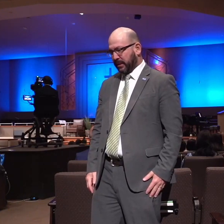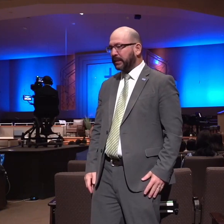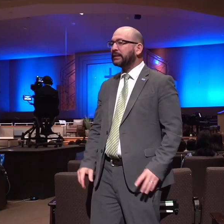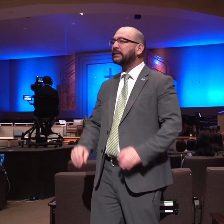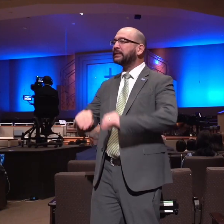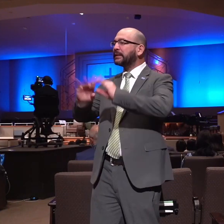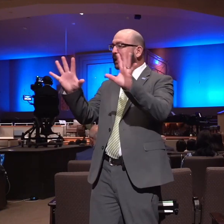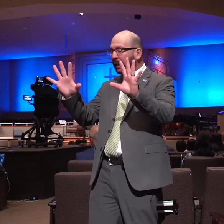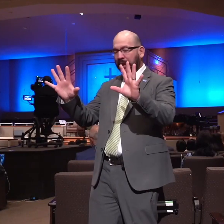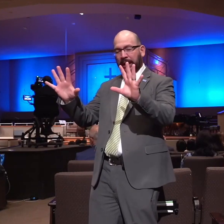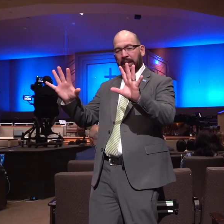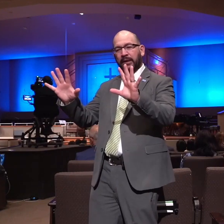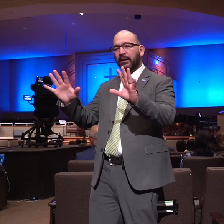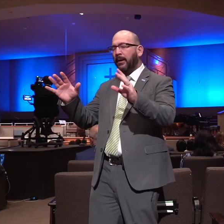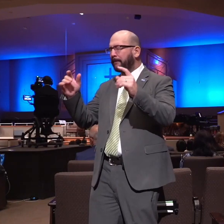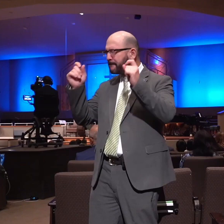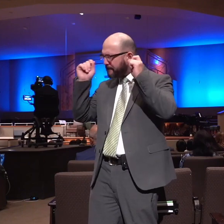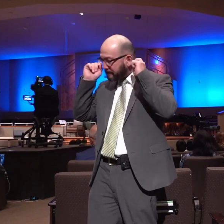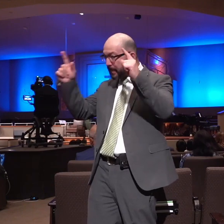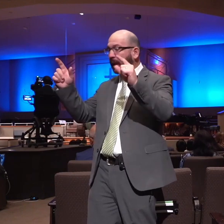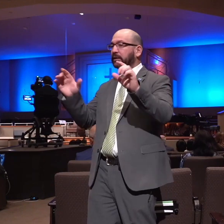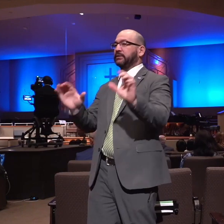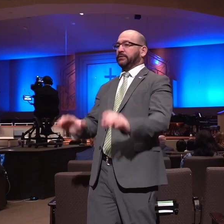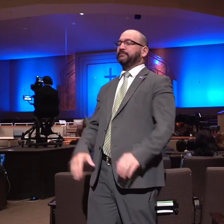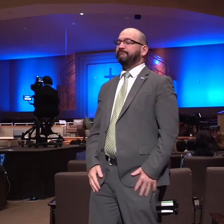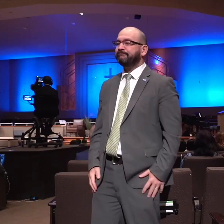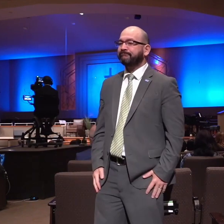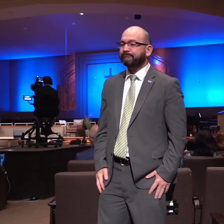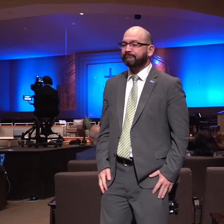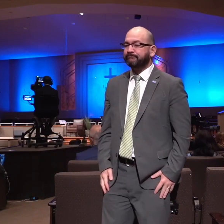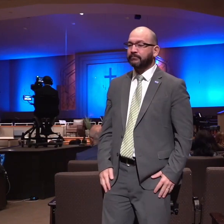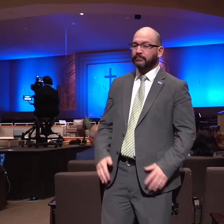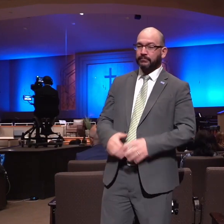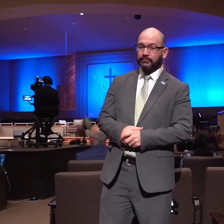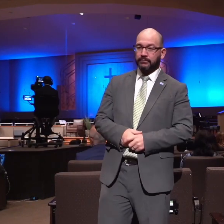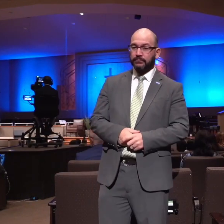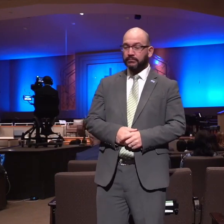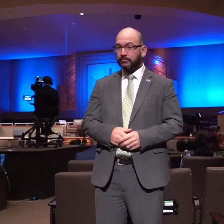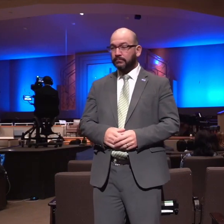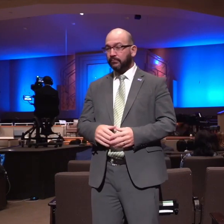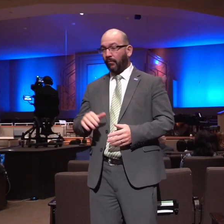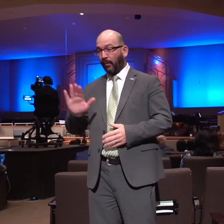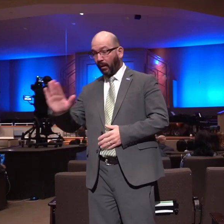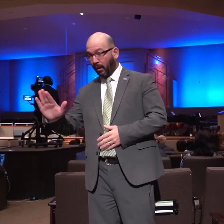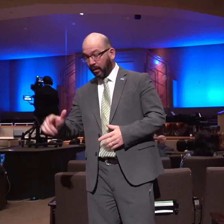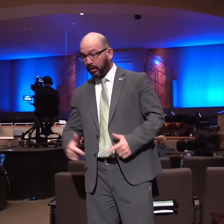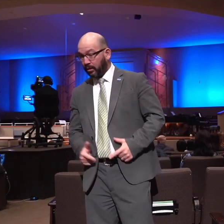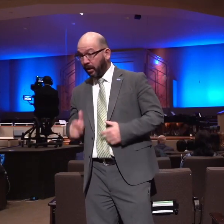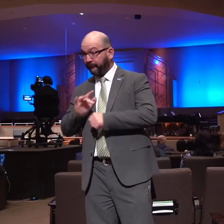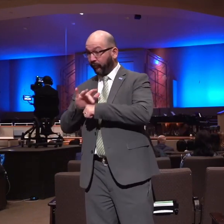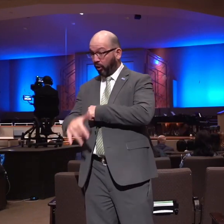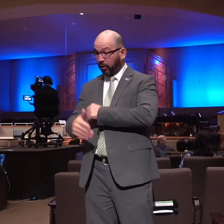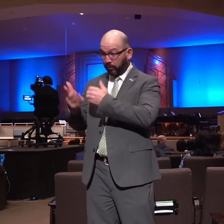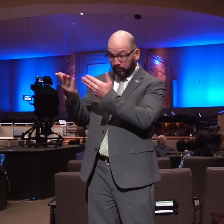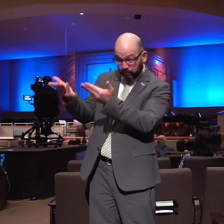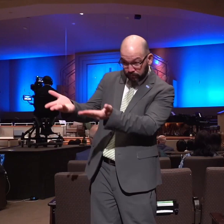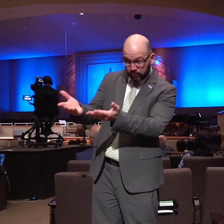amazing ways um Samson's early life life there are no incidents